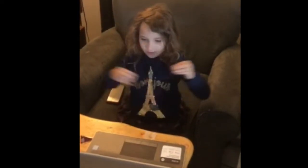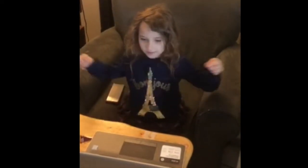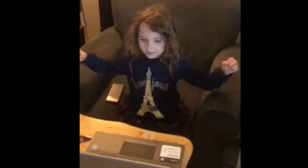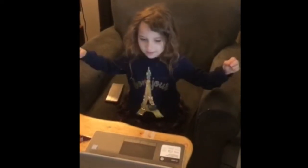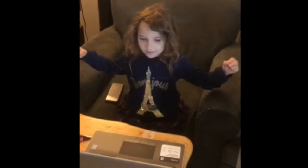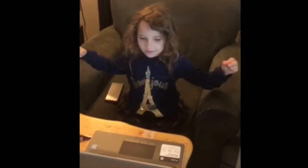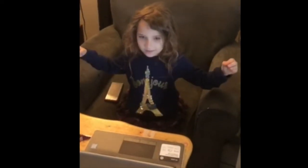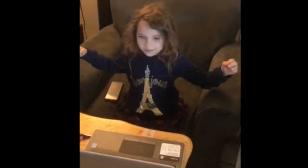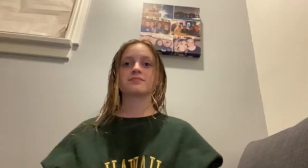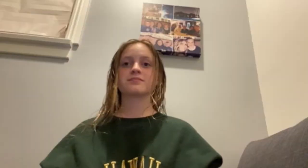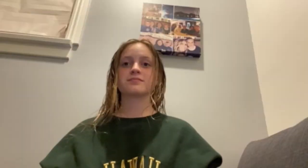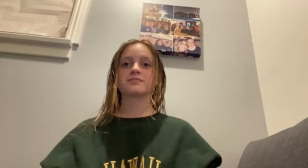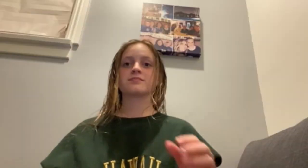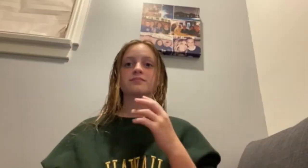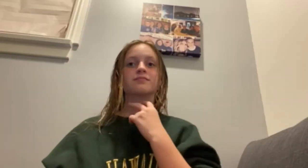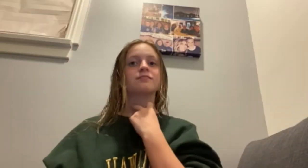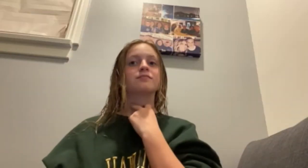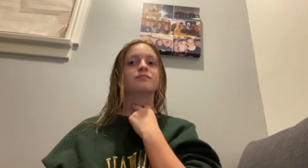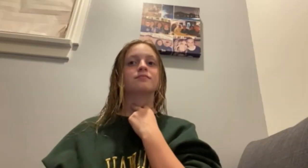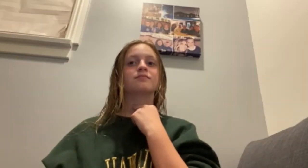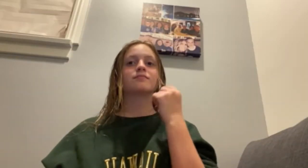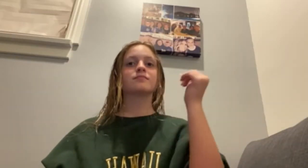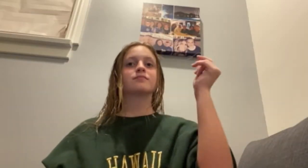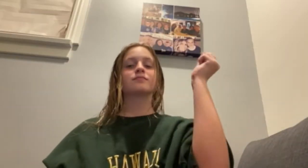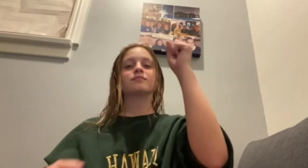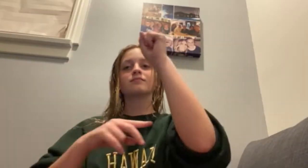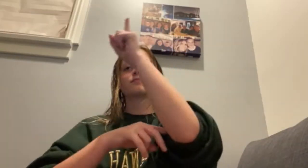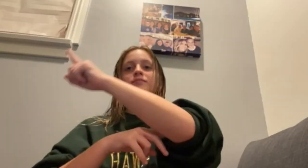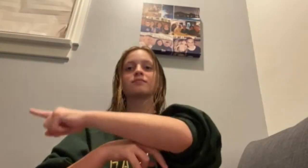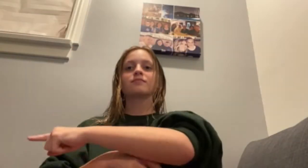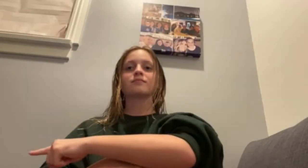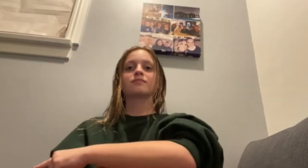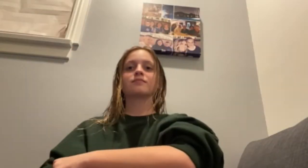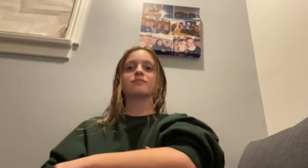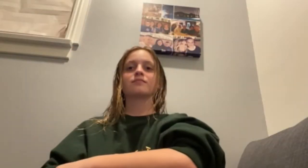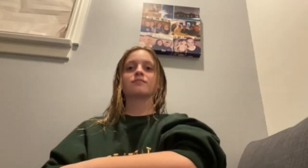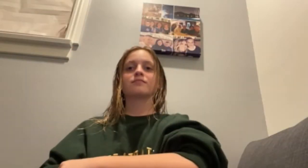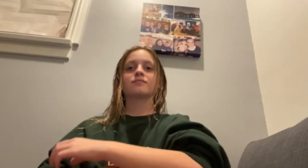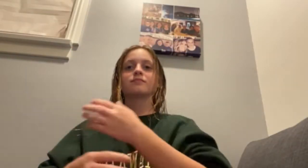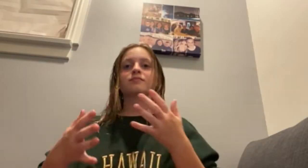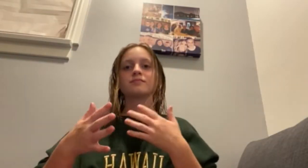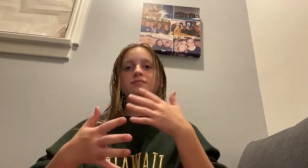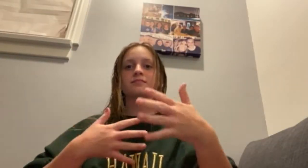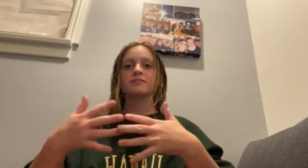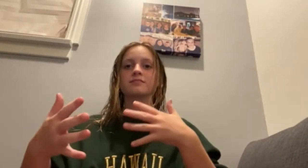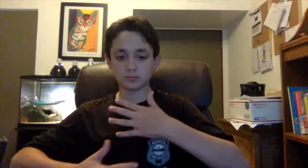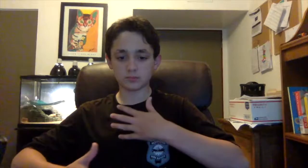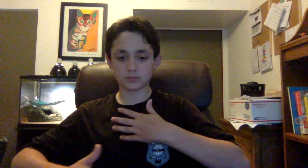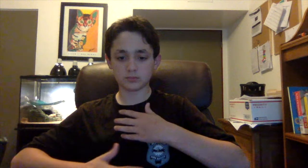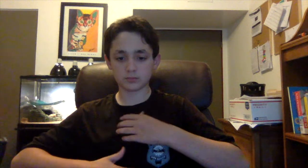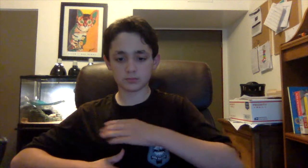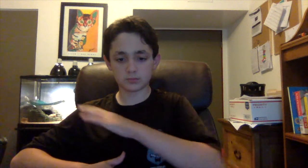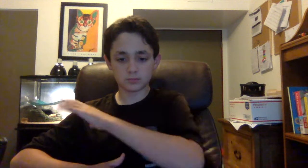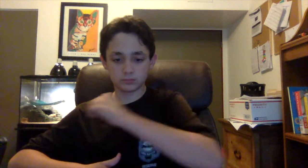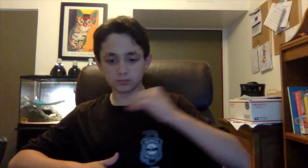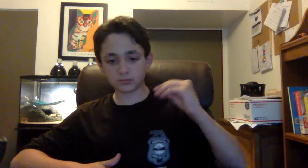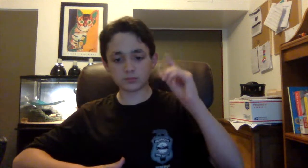When I'm stuck with a day That's grey and